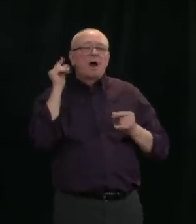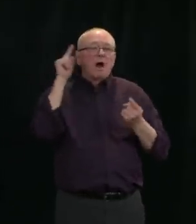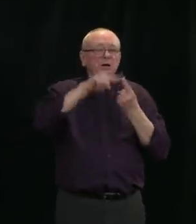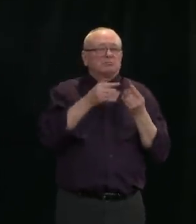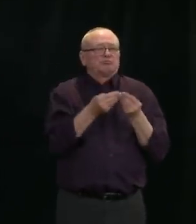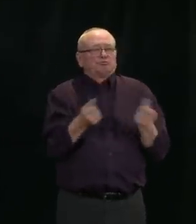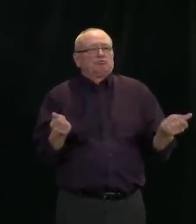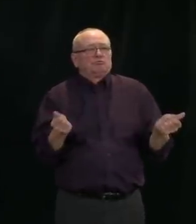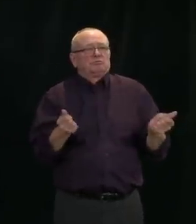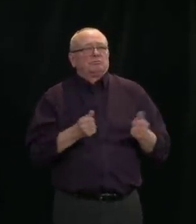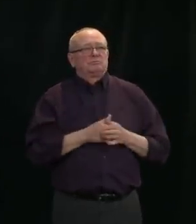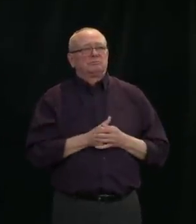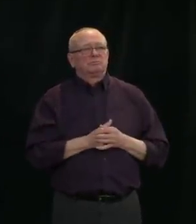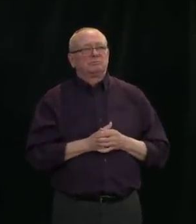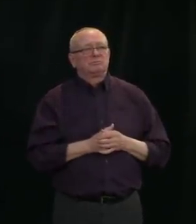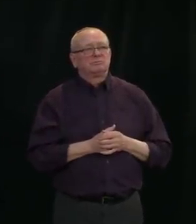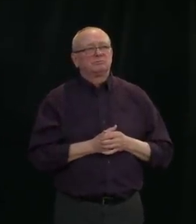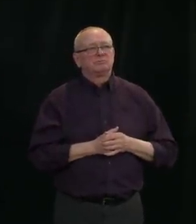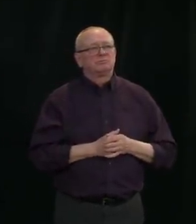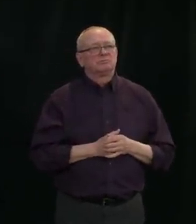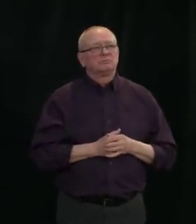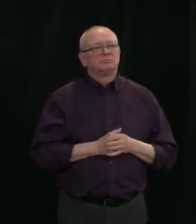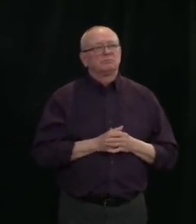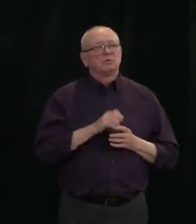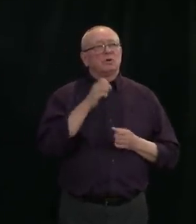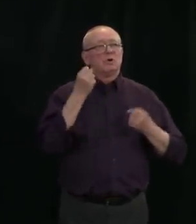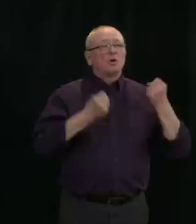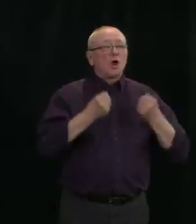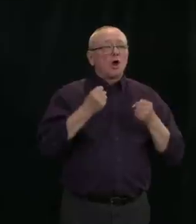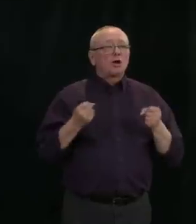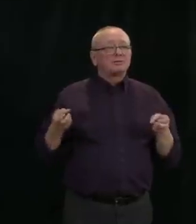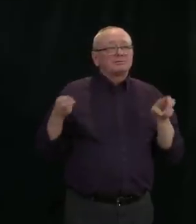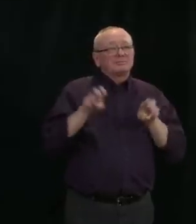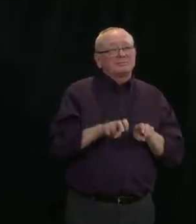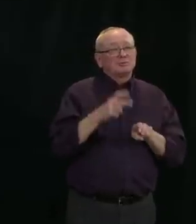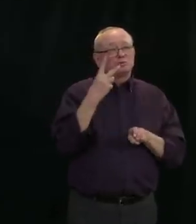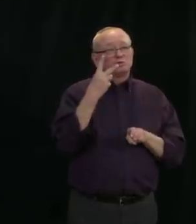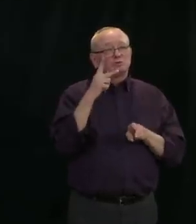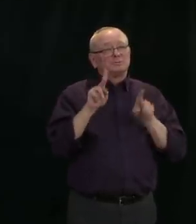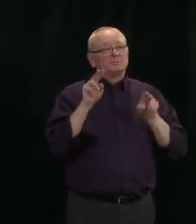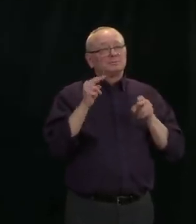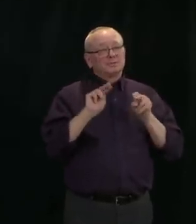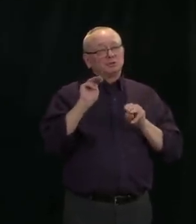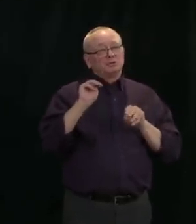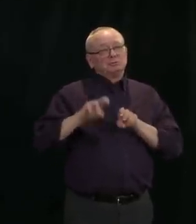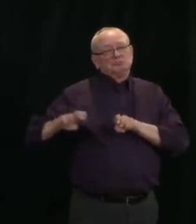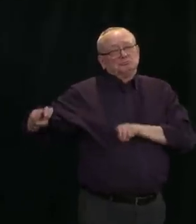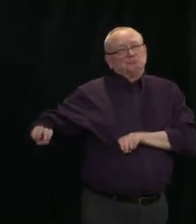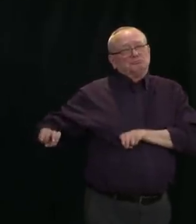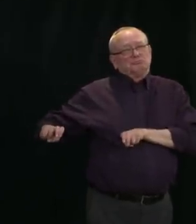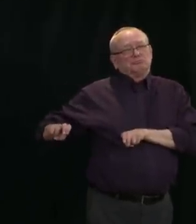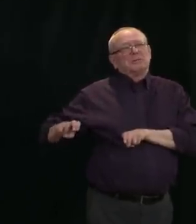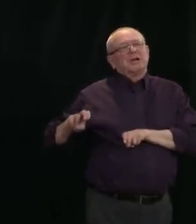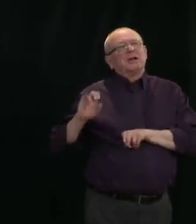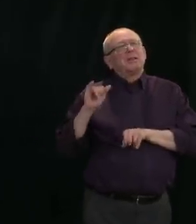recommendation. That is not legally enforceable with respect to private individuals in a private vehicle. And so again,